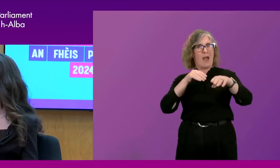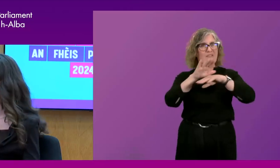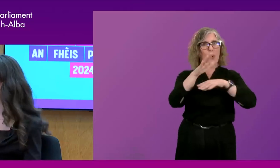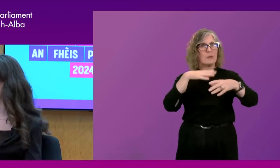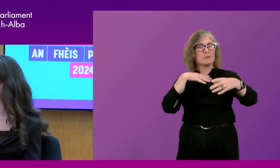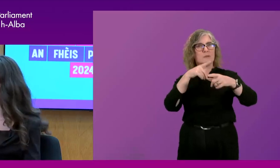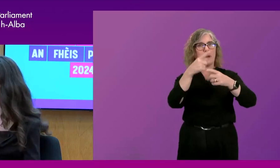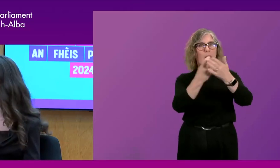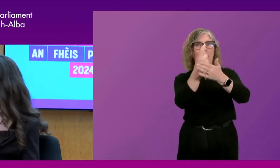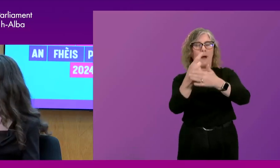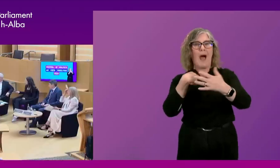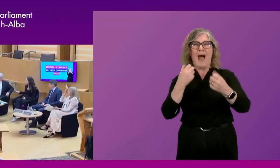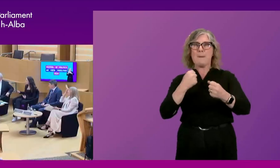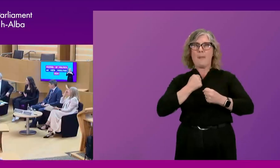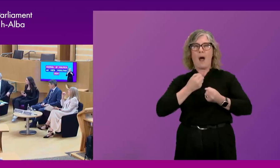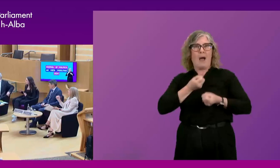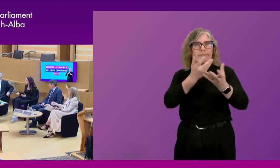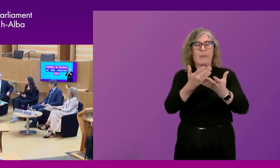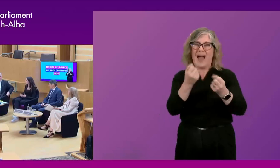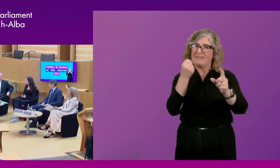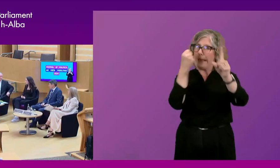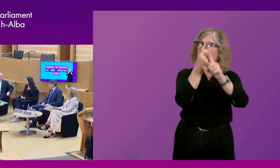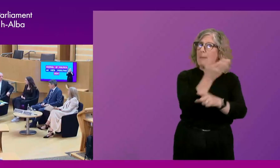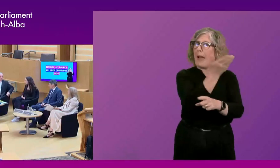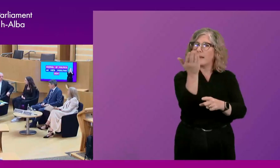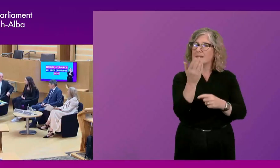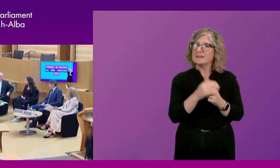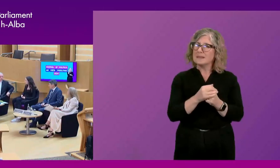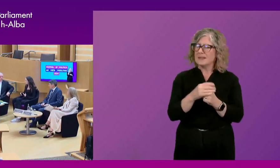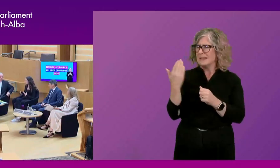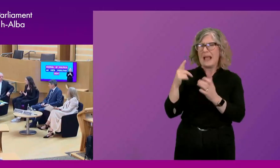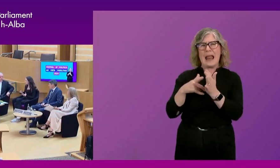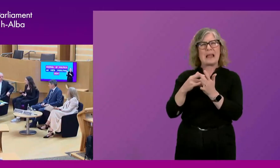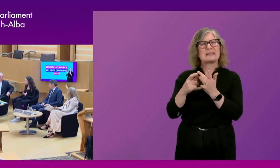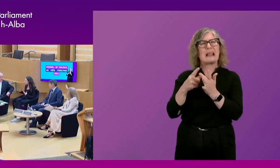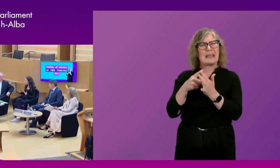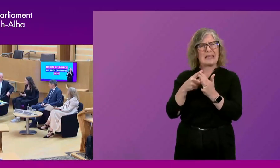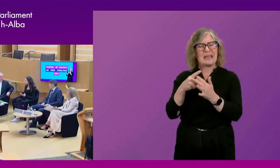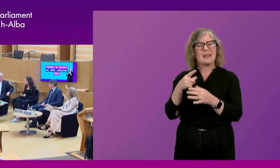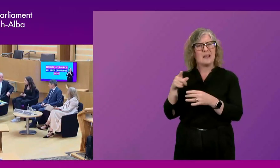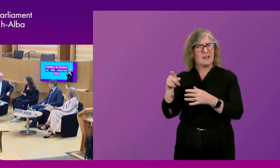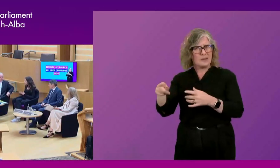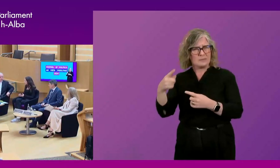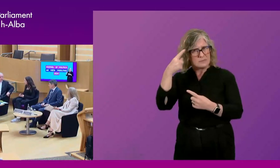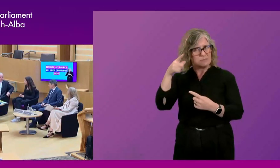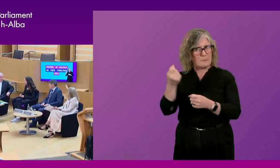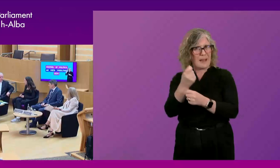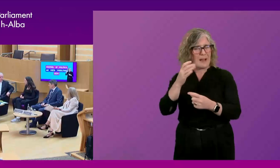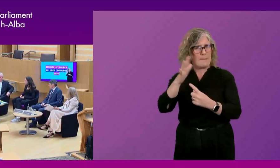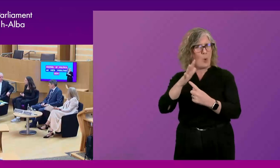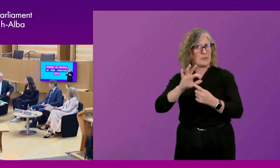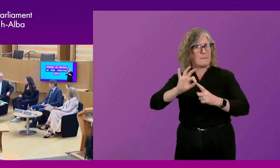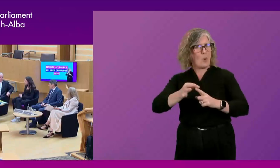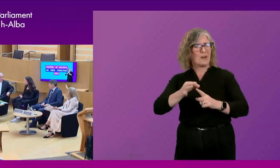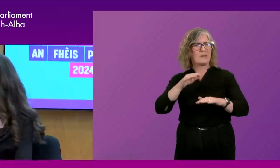Um, you made a really interesting point, Esther, about how we're legislating for rights, but we don't have the facilities to deliver on those